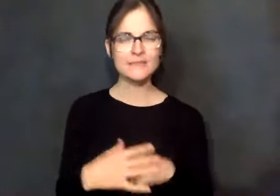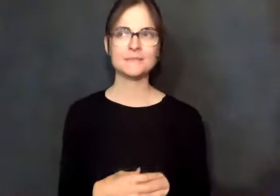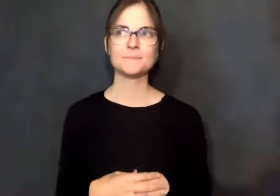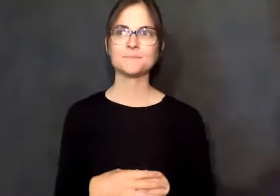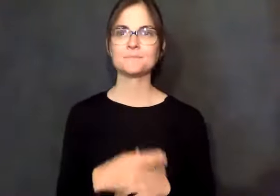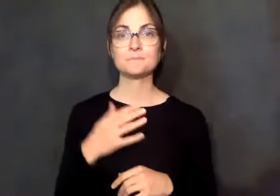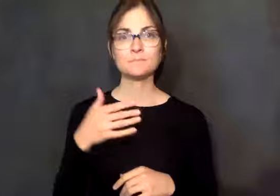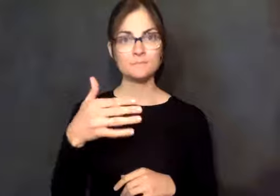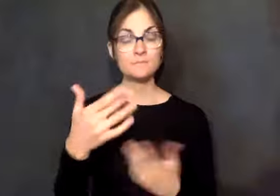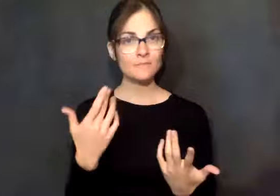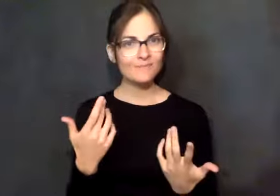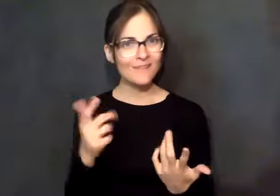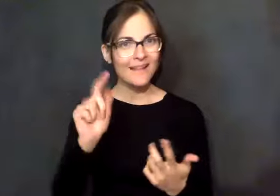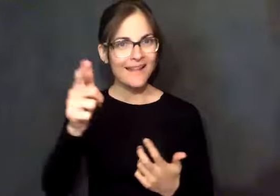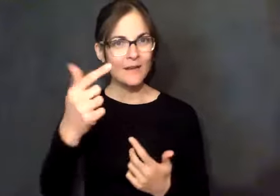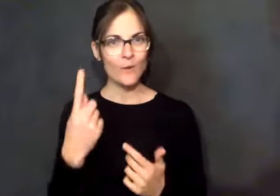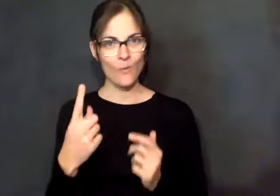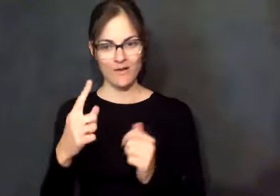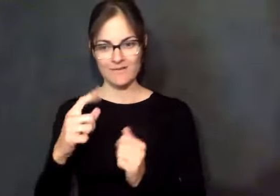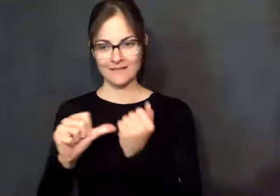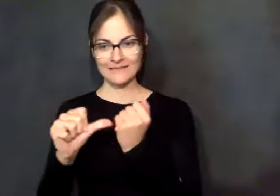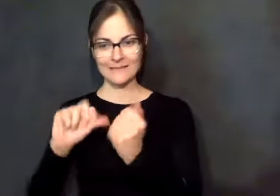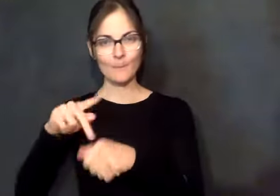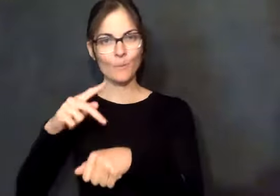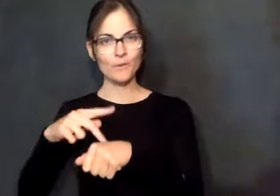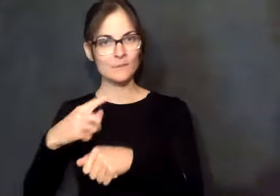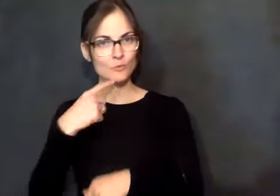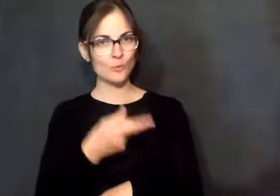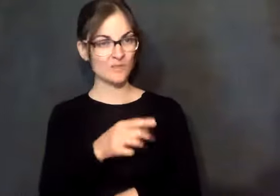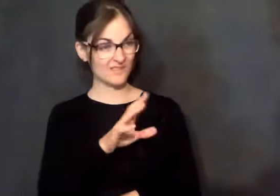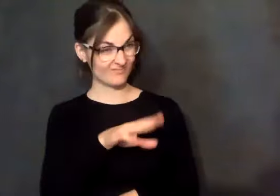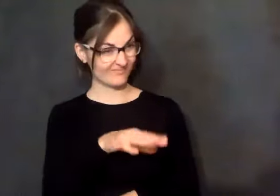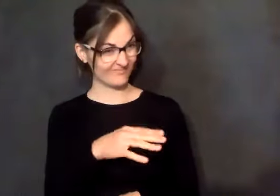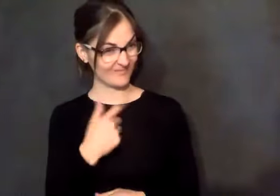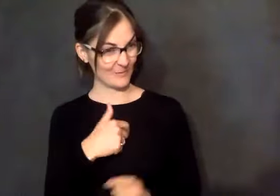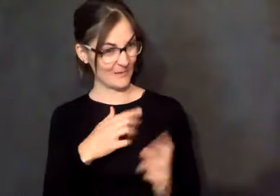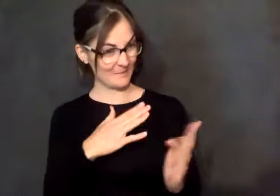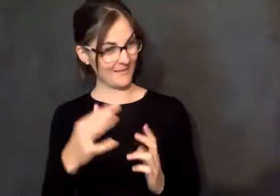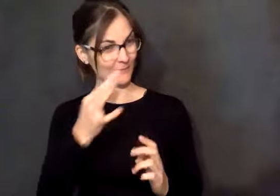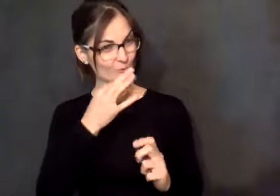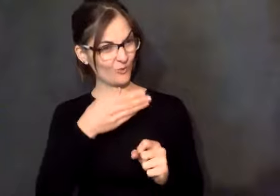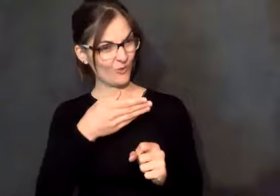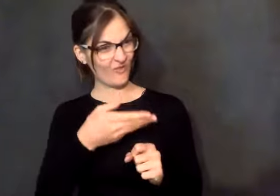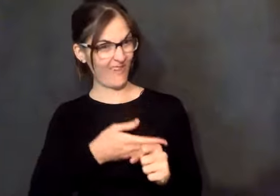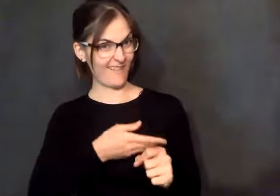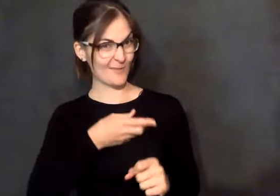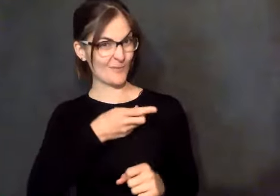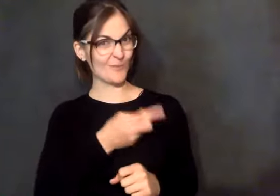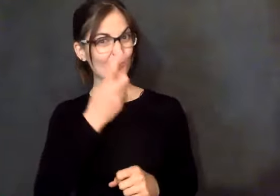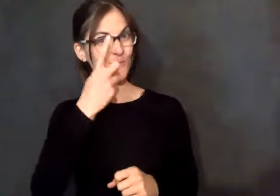I forget, told him and said, no, we were getting ready to have to let you go if you couldn't get there on time. And so there